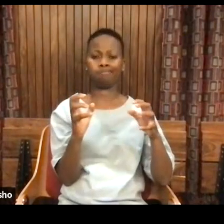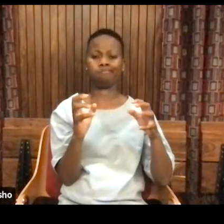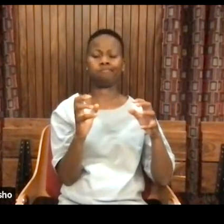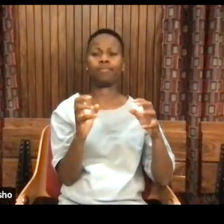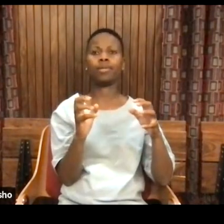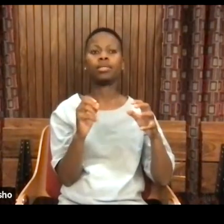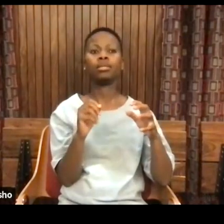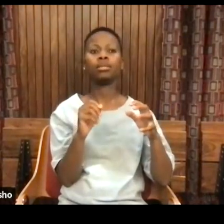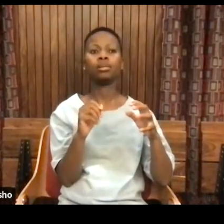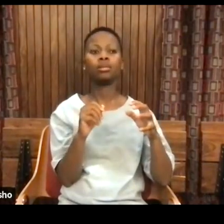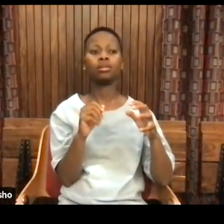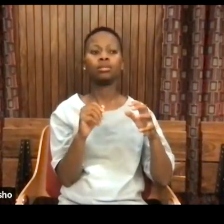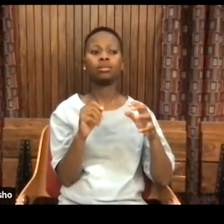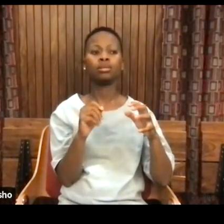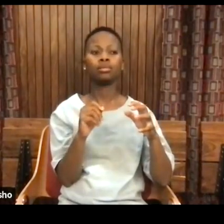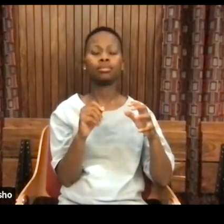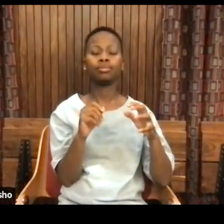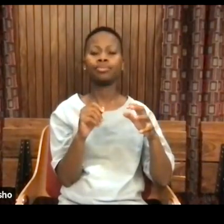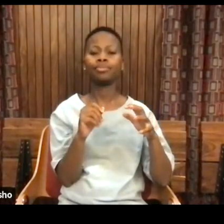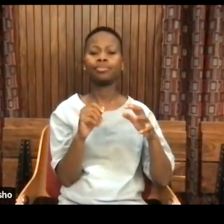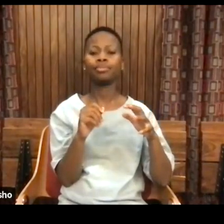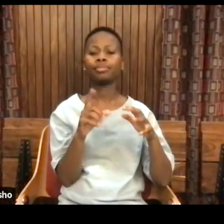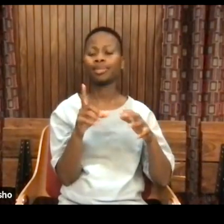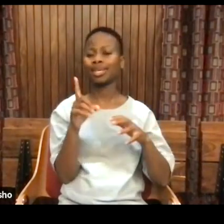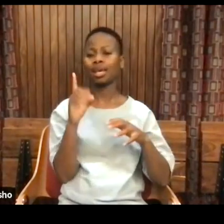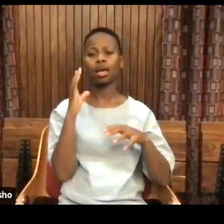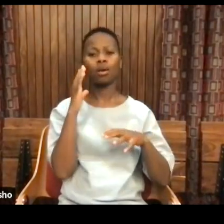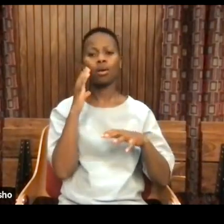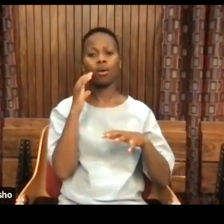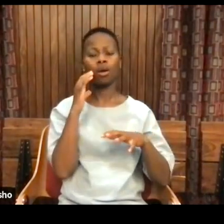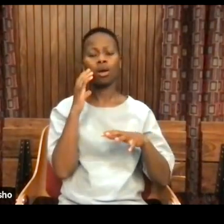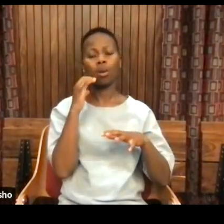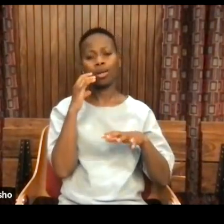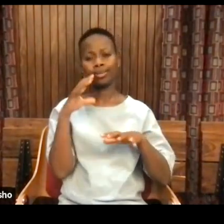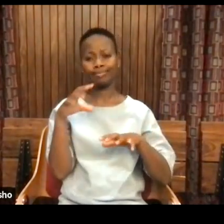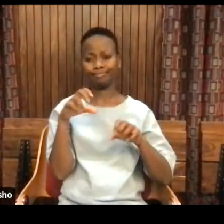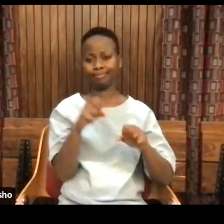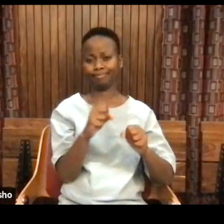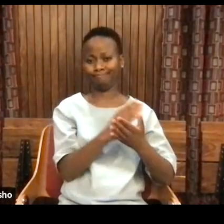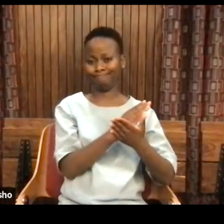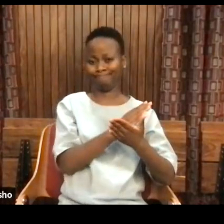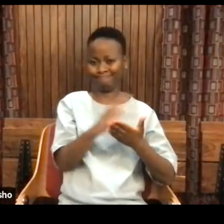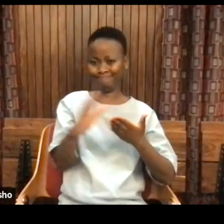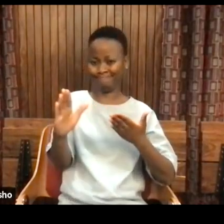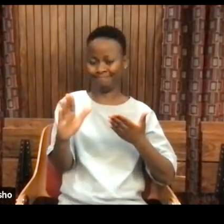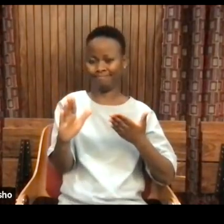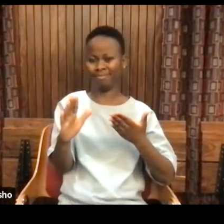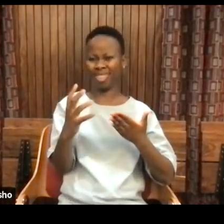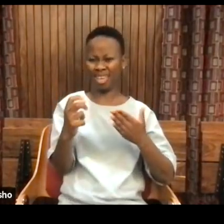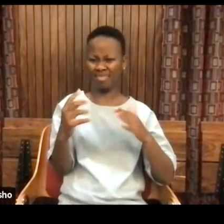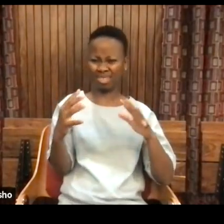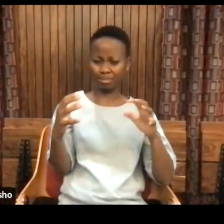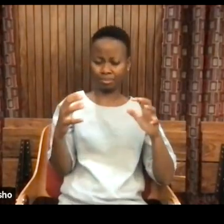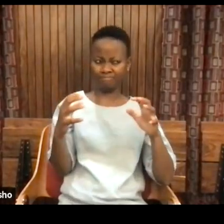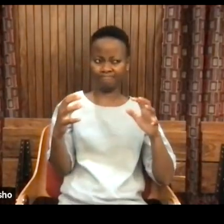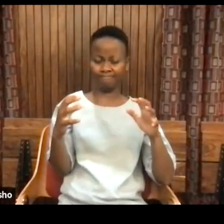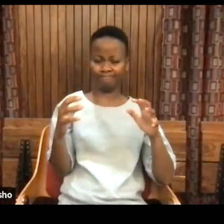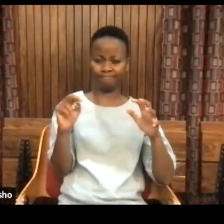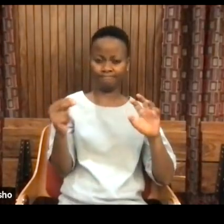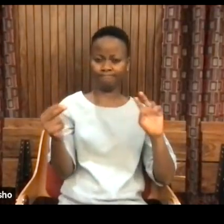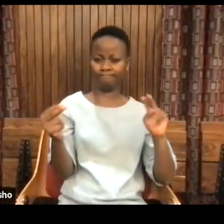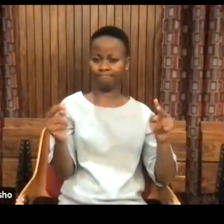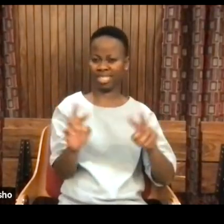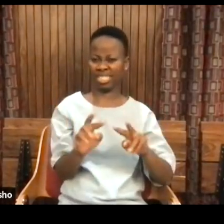you know, sort of activities of decolonizing, in particular, sort of that section that talks about